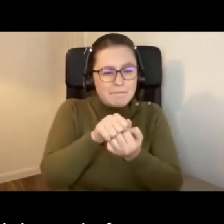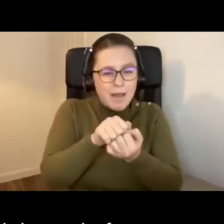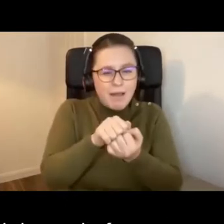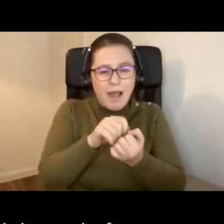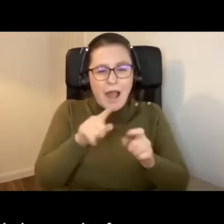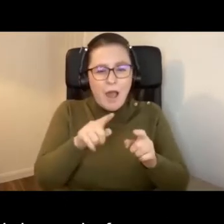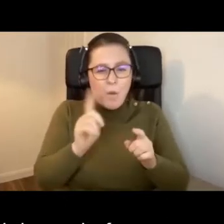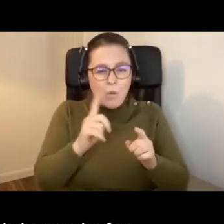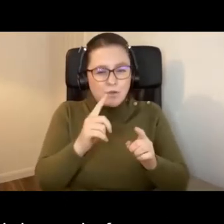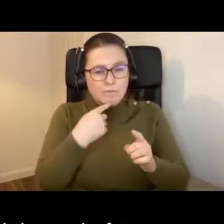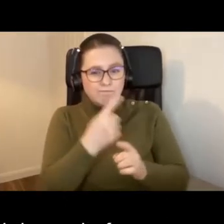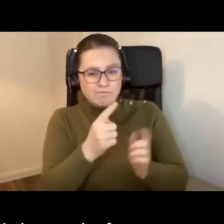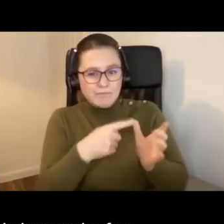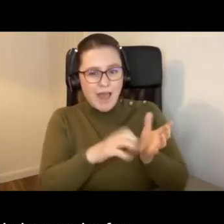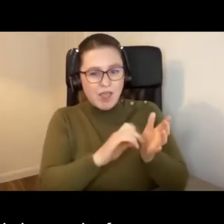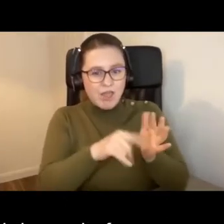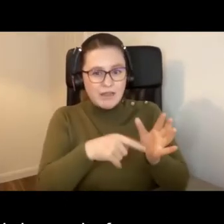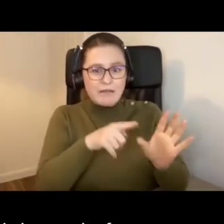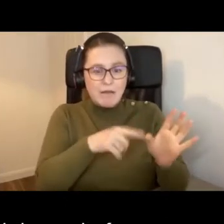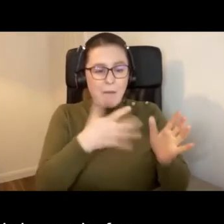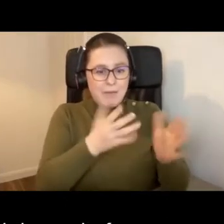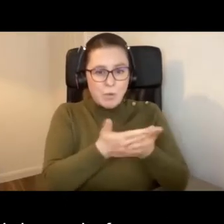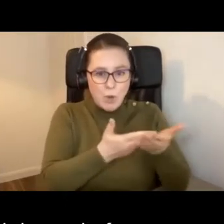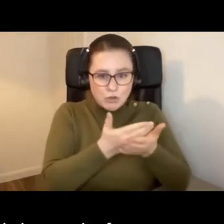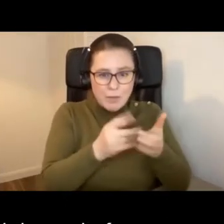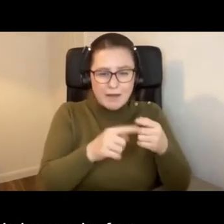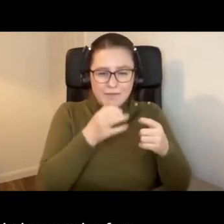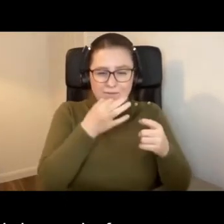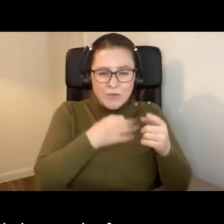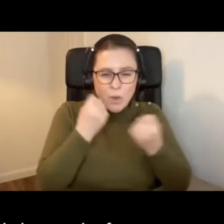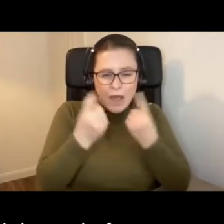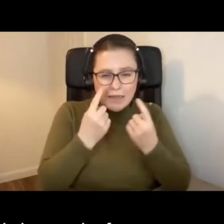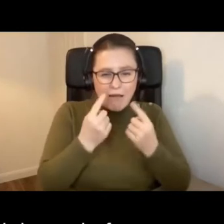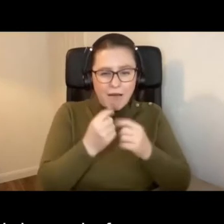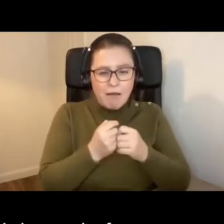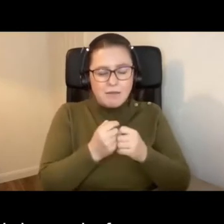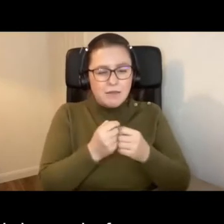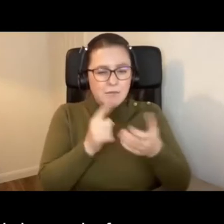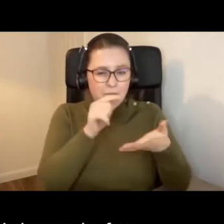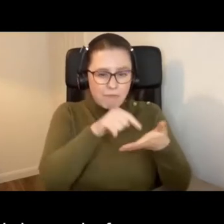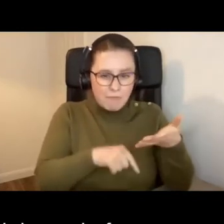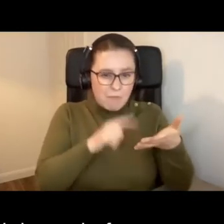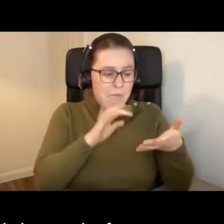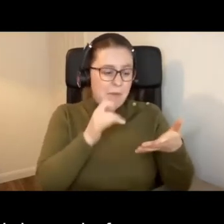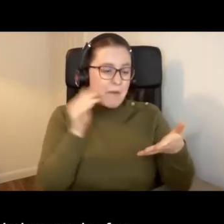that we had a workshop and a few ideas emerged. Let's do something about them will be